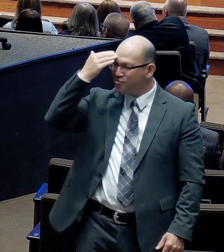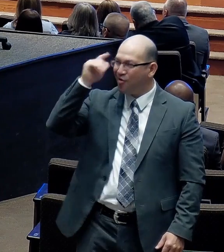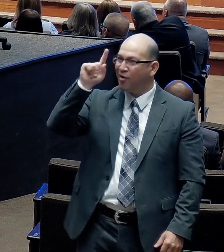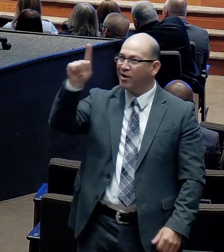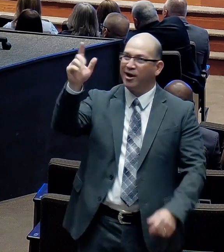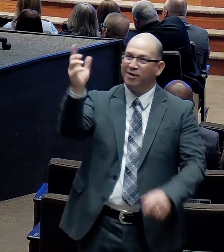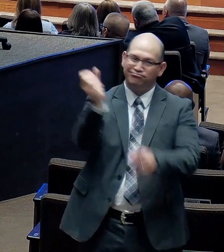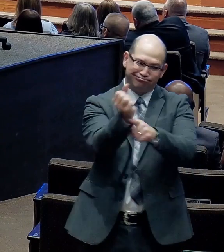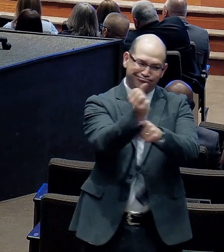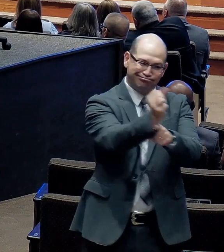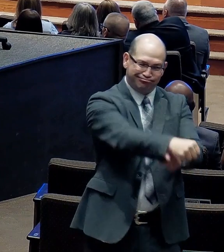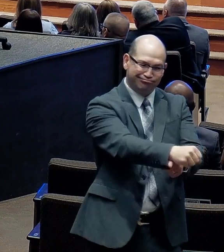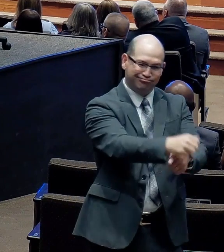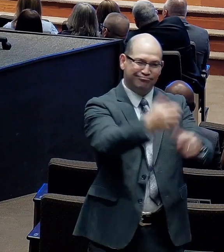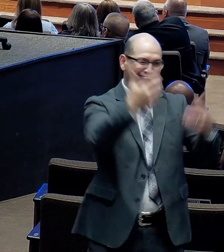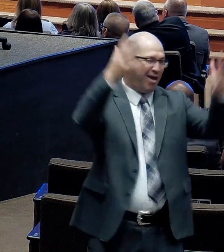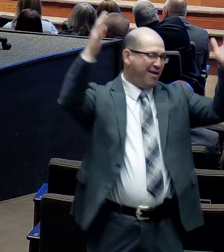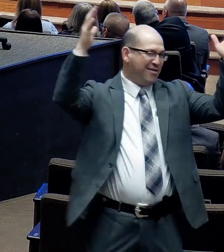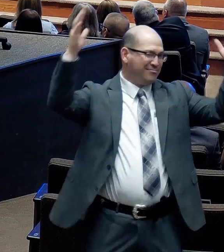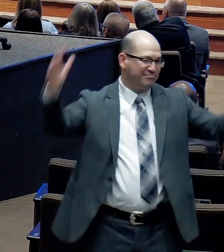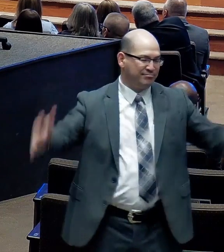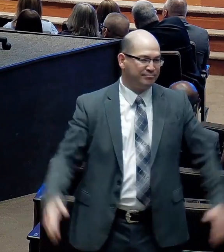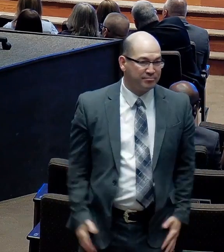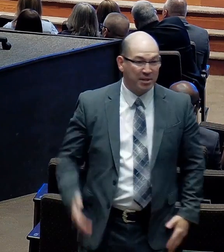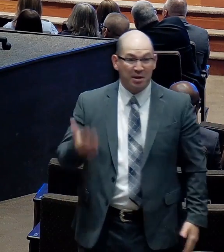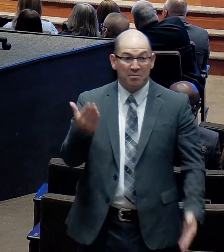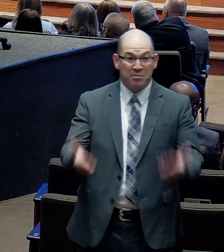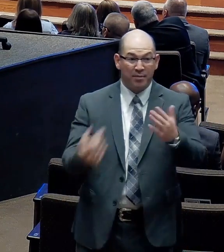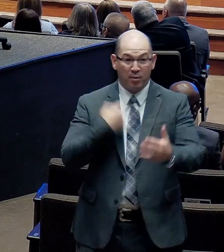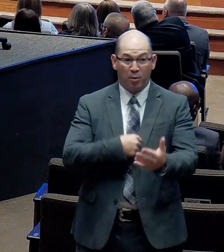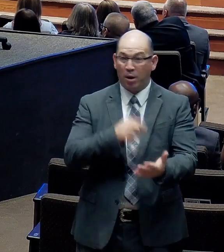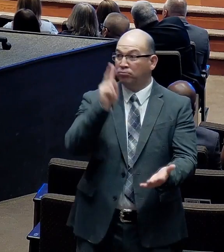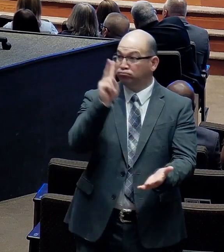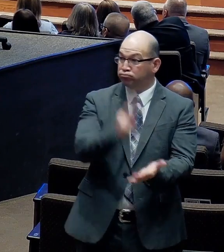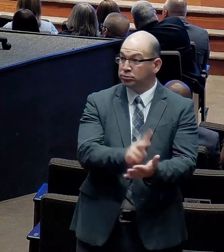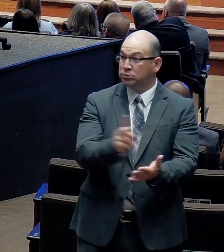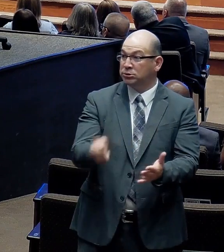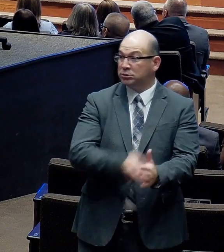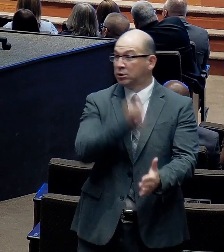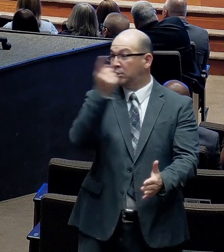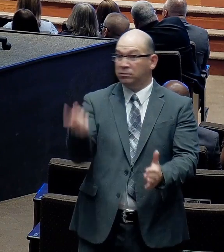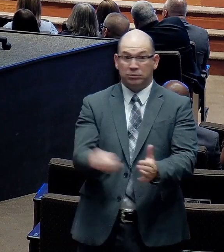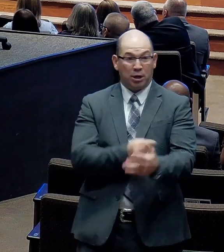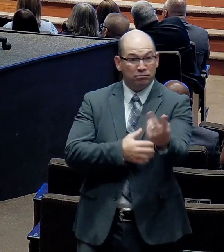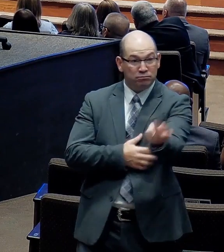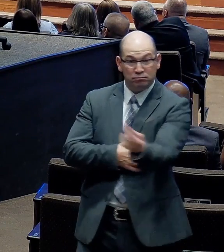We might lose a battle. Here and now. But I've read. The last chapter. Of the book.